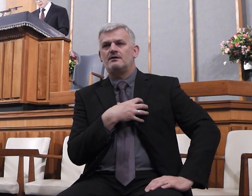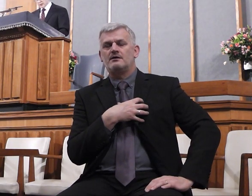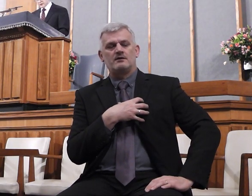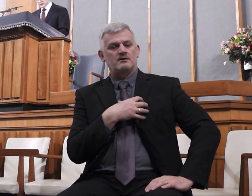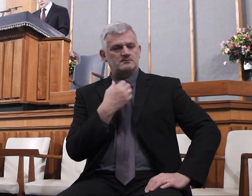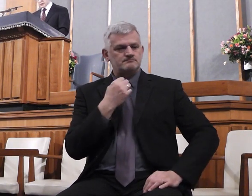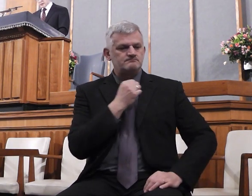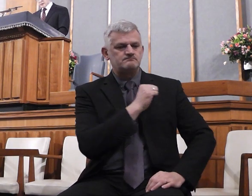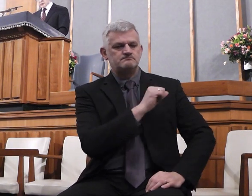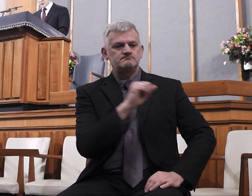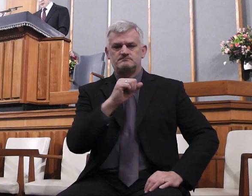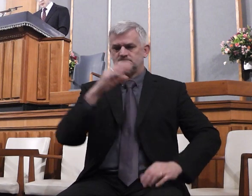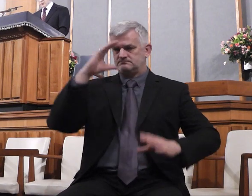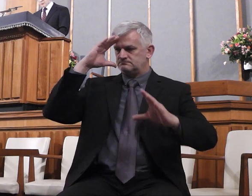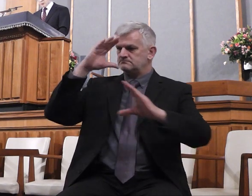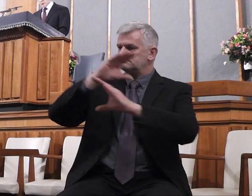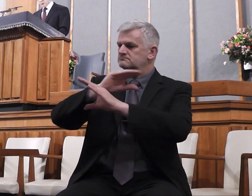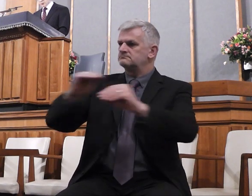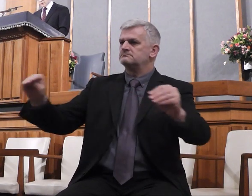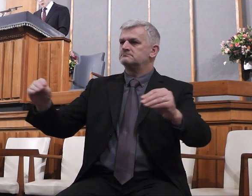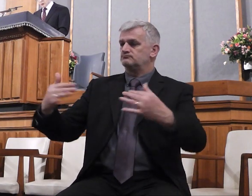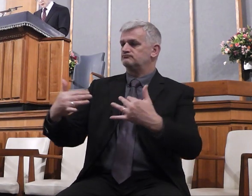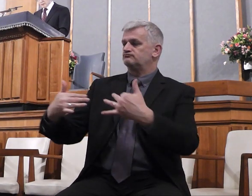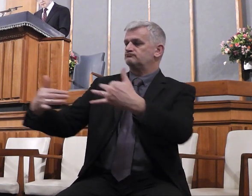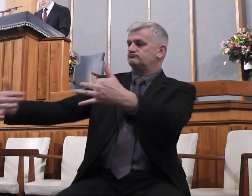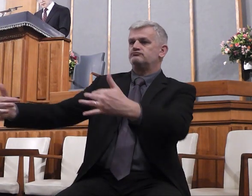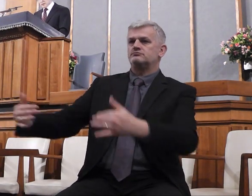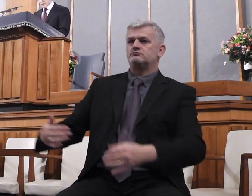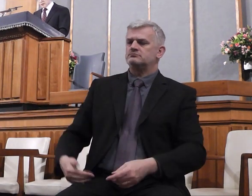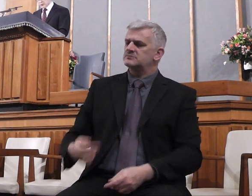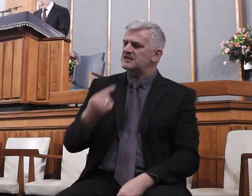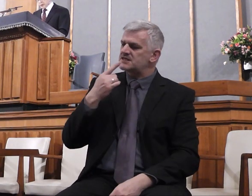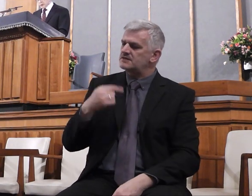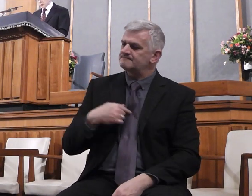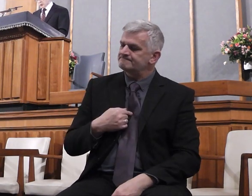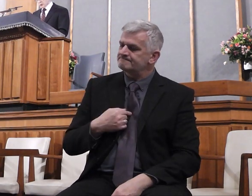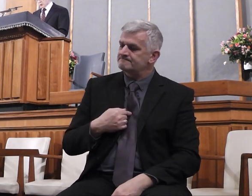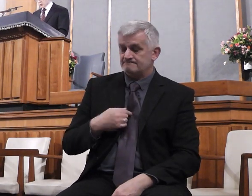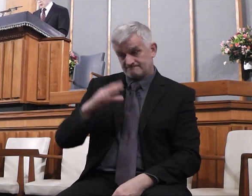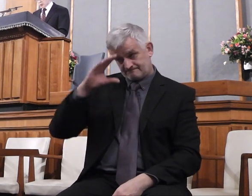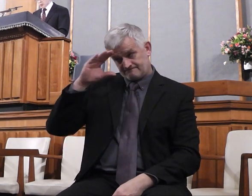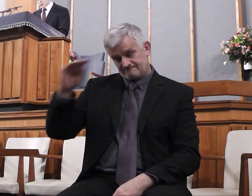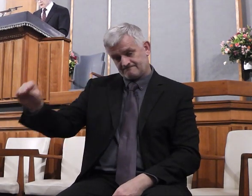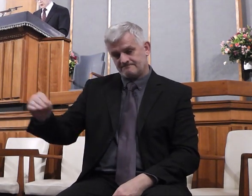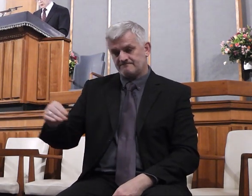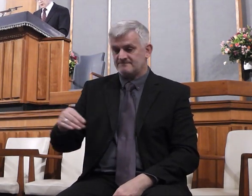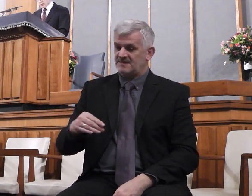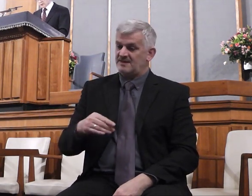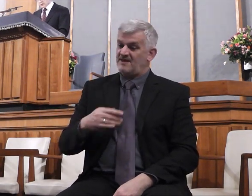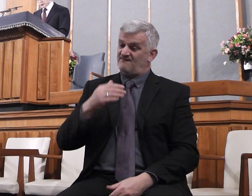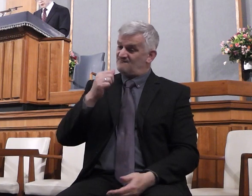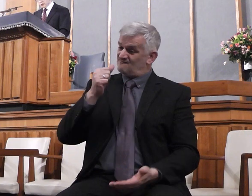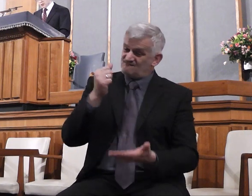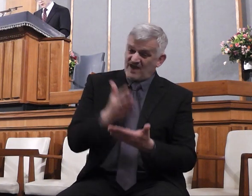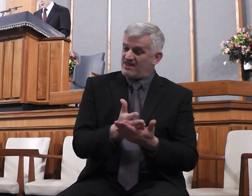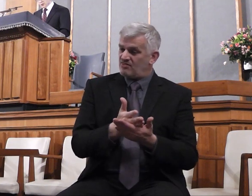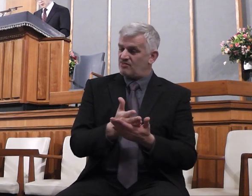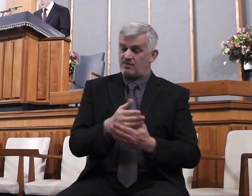about, and said unto the people that followed him, I say unto you, I have not found so great faith,